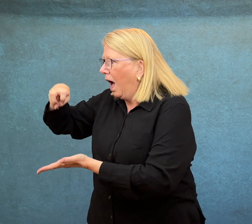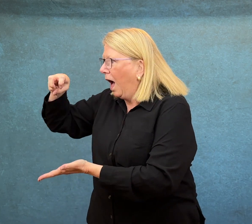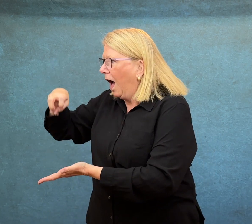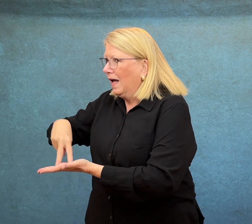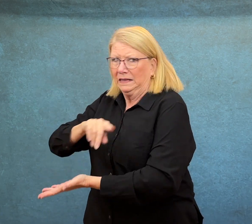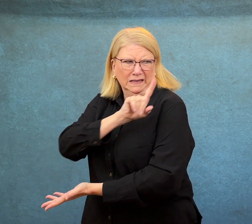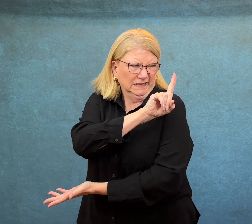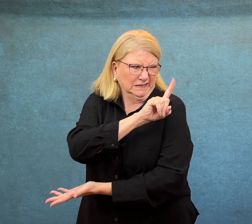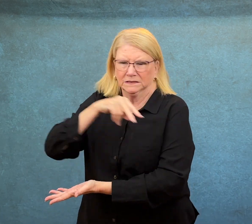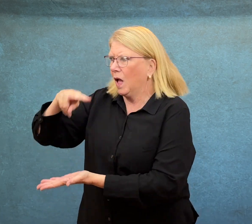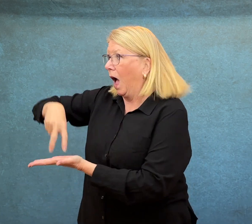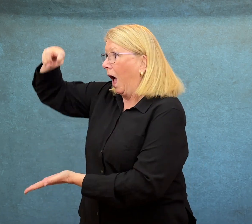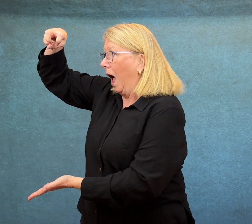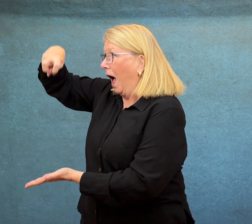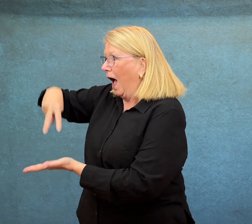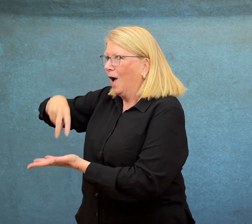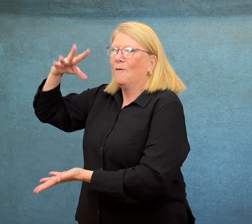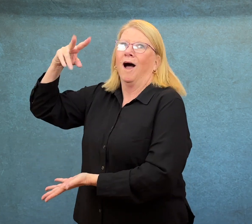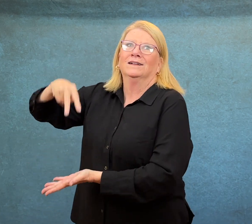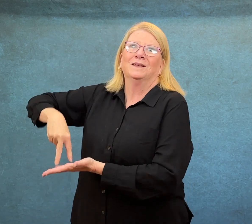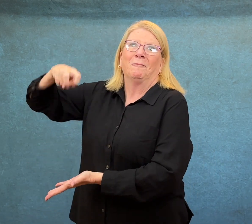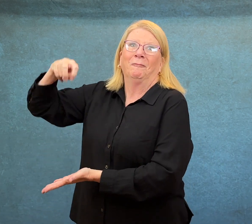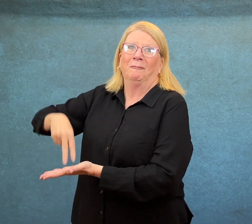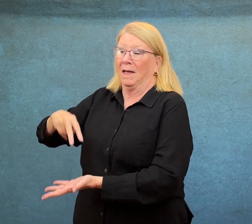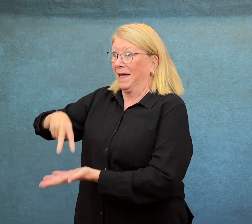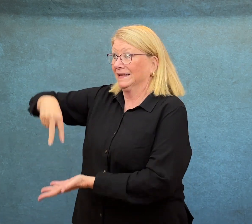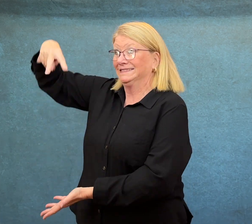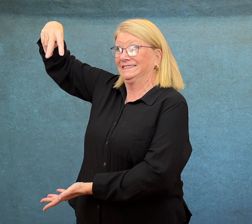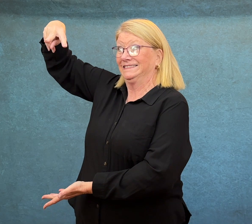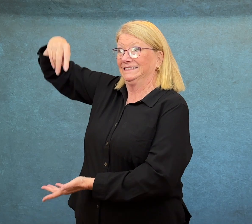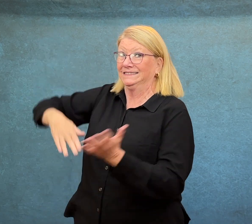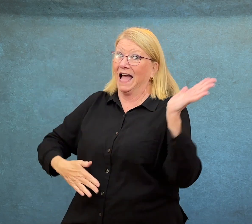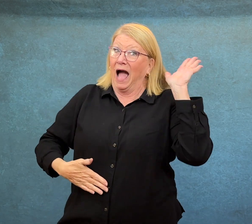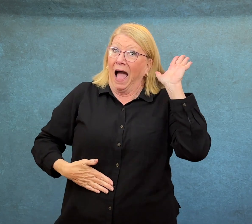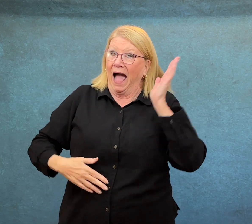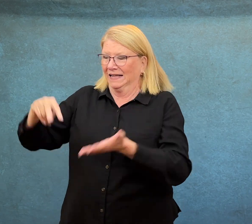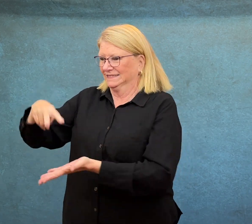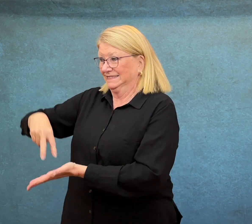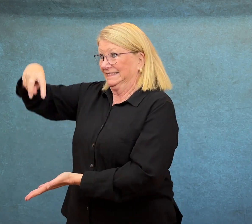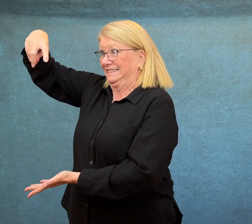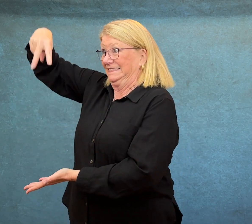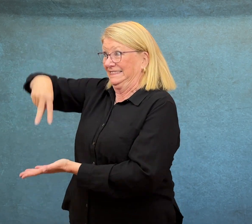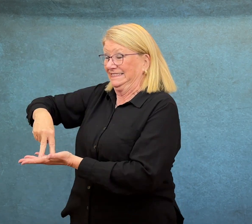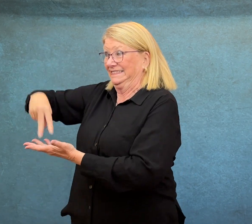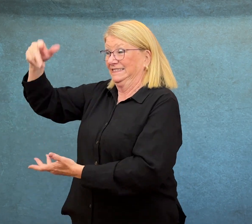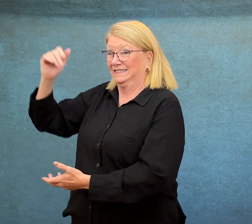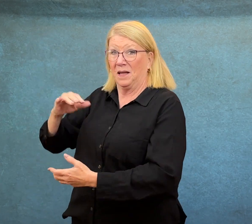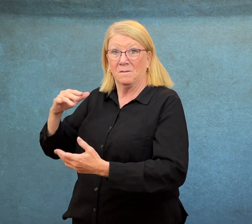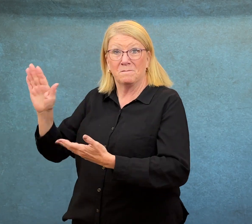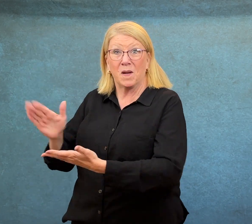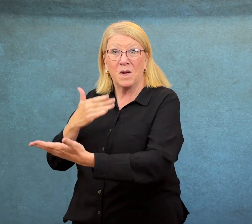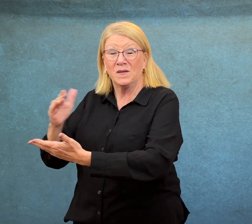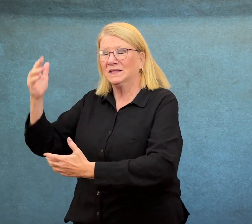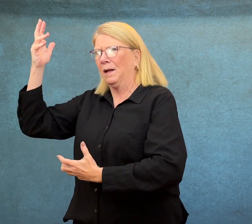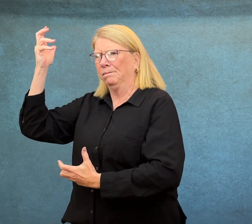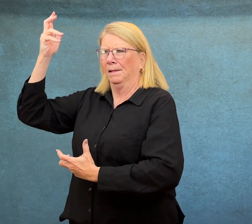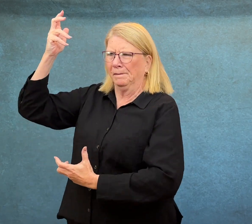trampoline I can't resist. Atop it, I attempt to do the tango with a tuba.